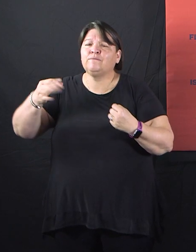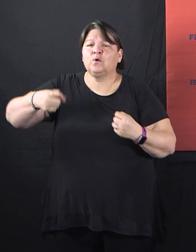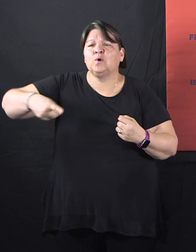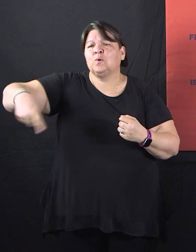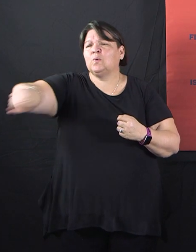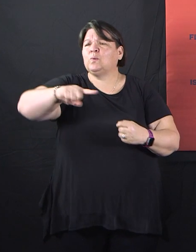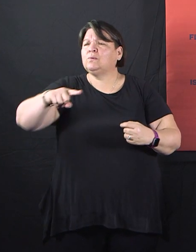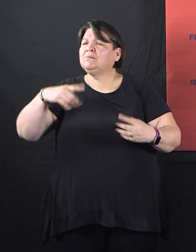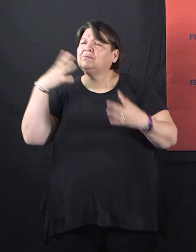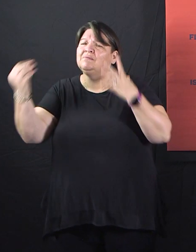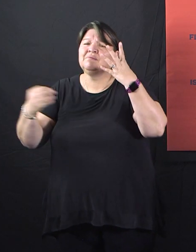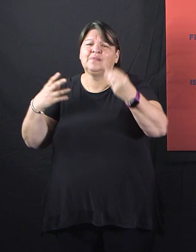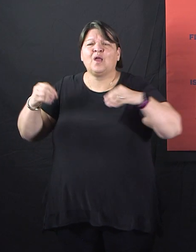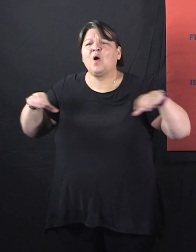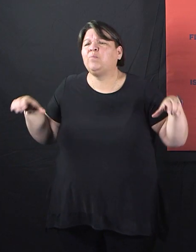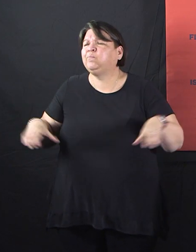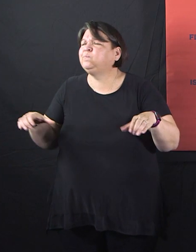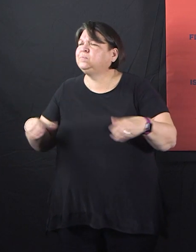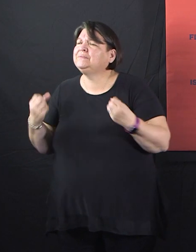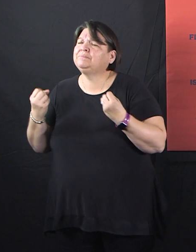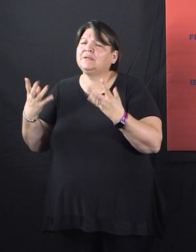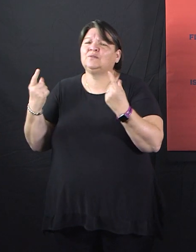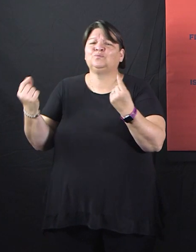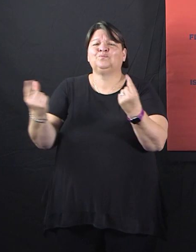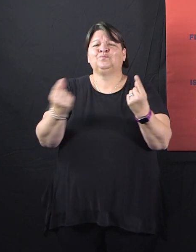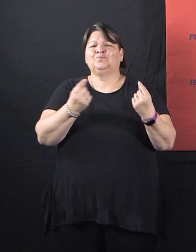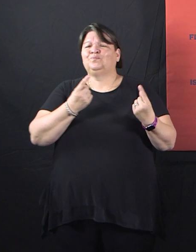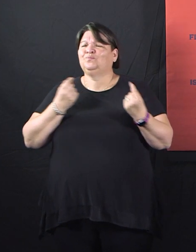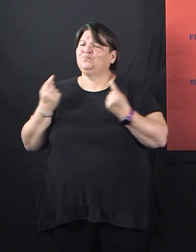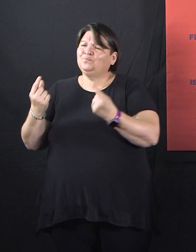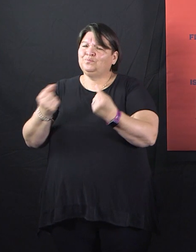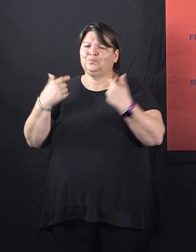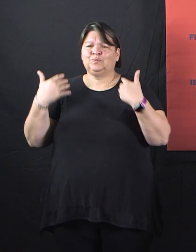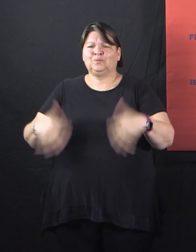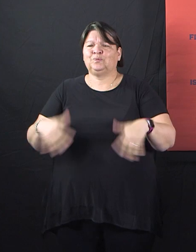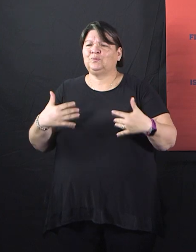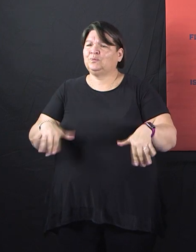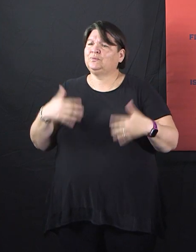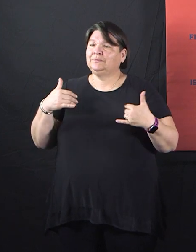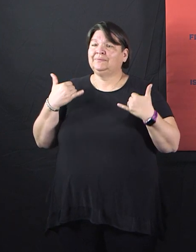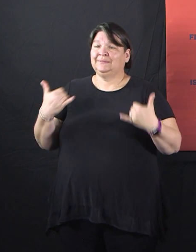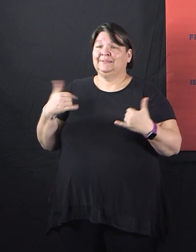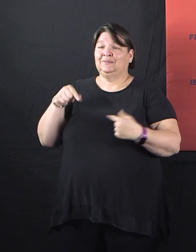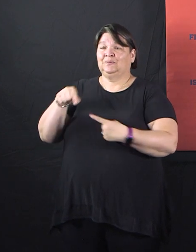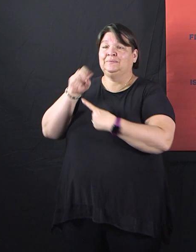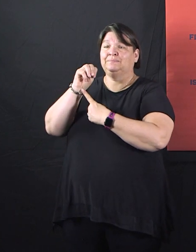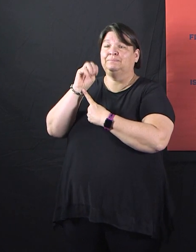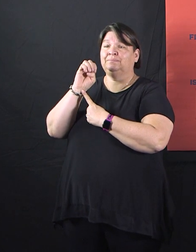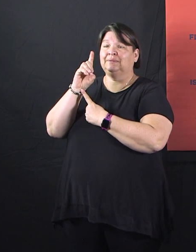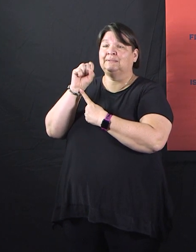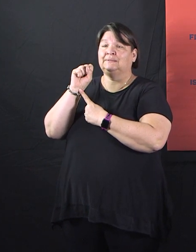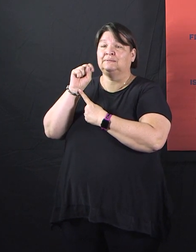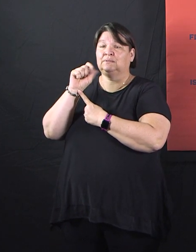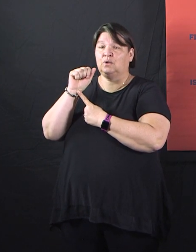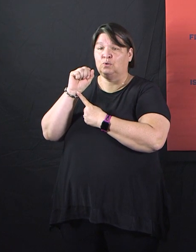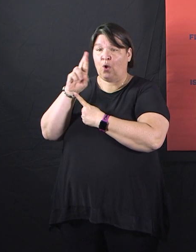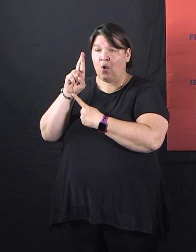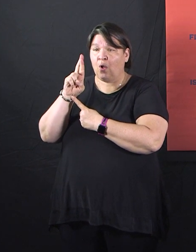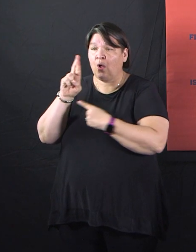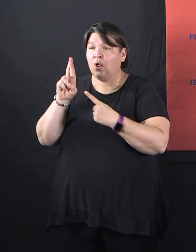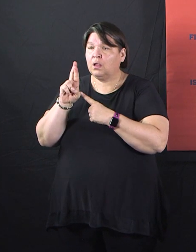MedStar told me today that instead of hugs, they now had teddy bears, and they were putting teddy bears in their office windows.